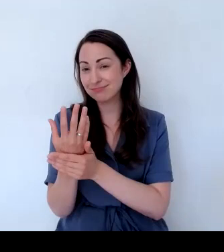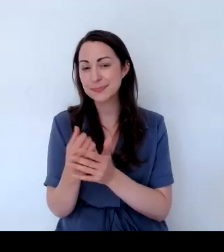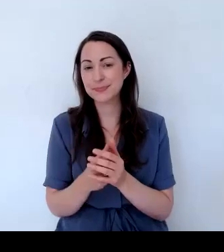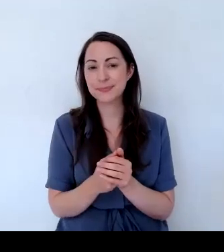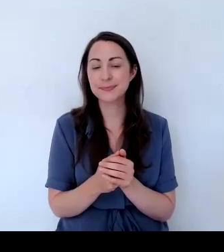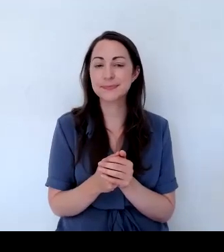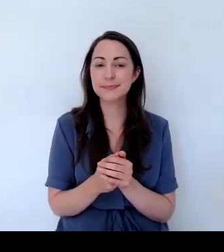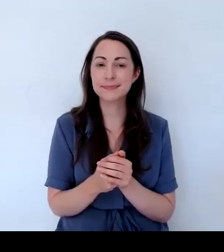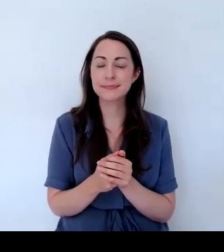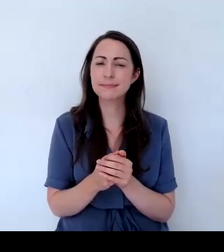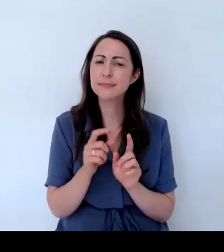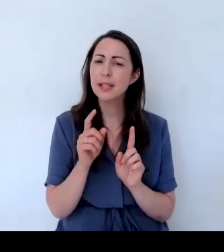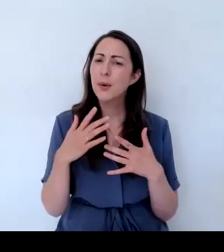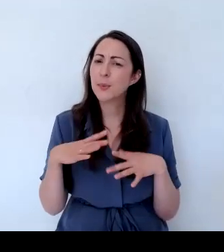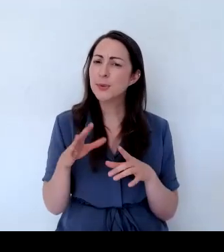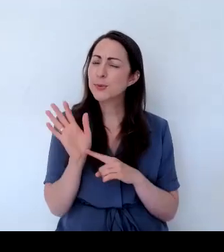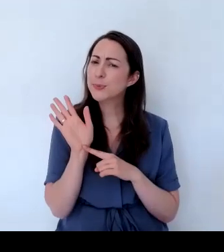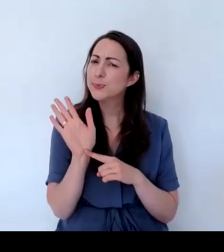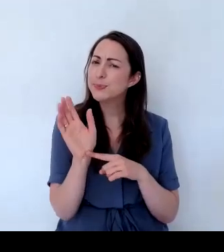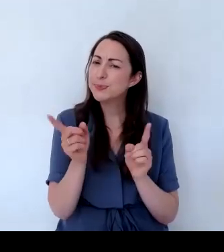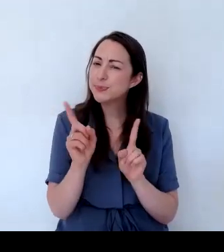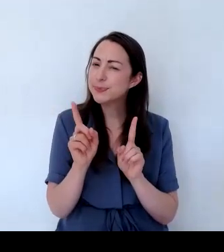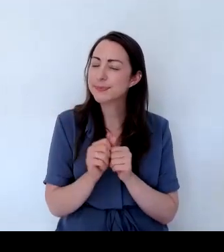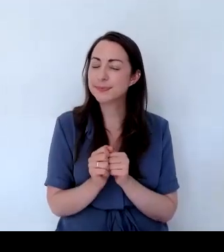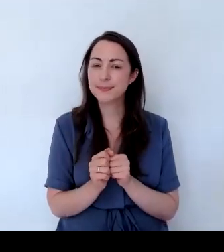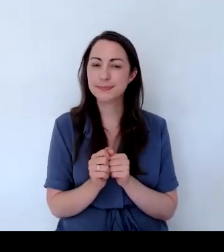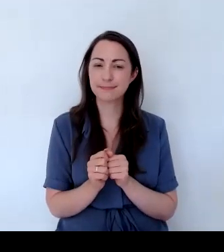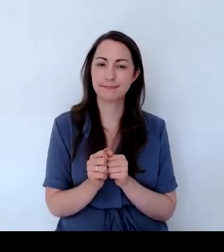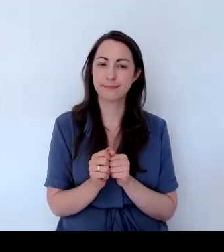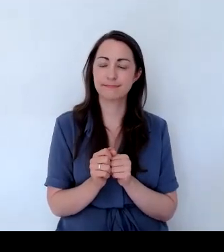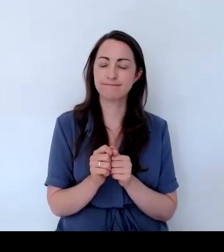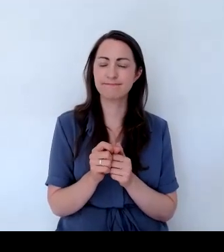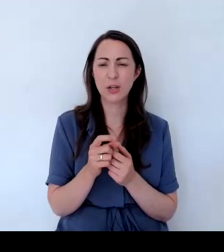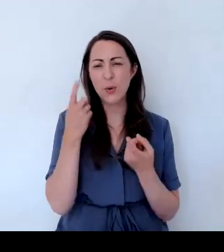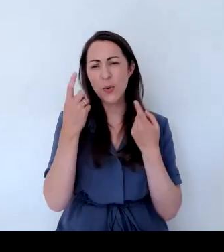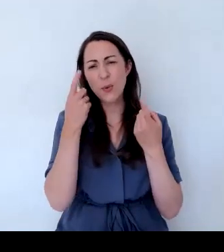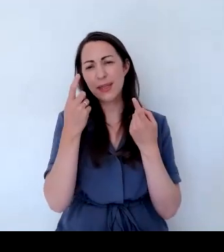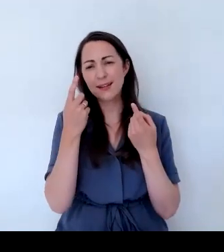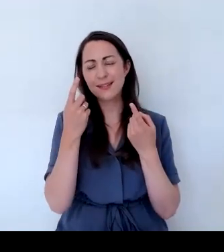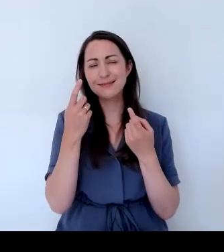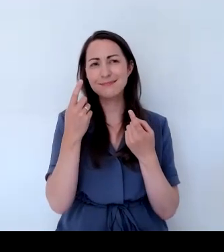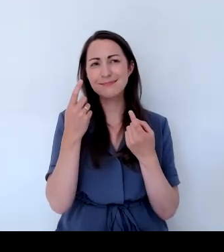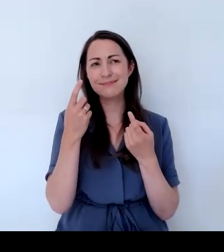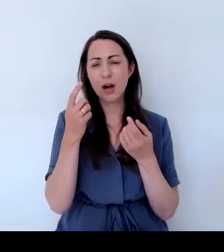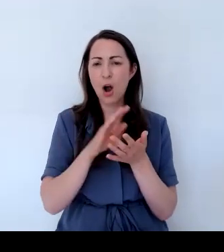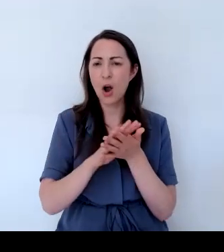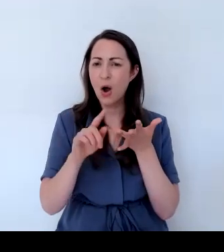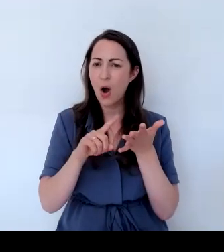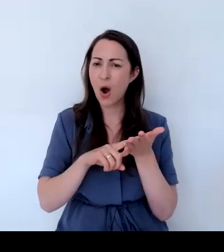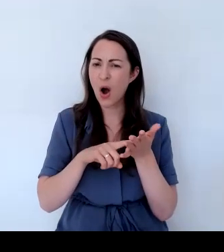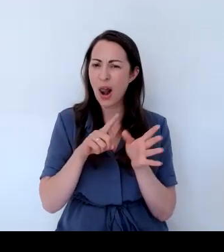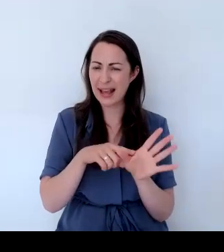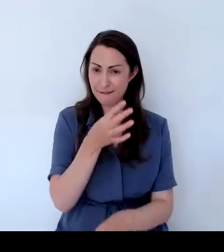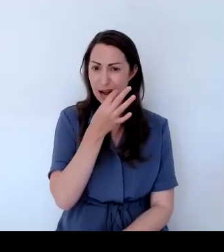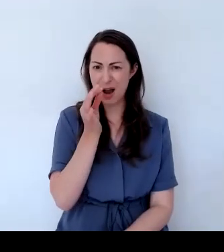And really what I wanted to show you in particular, because you don't often think of holly as flowering, is that at this time of year, they